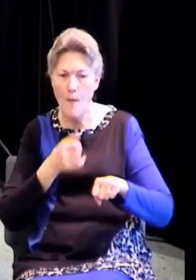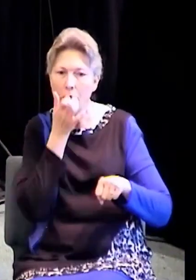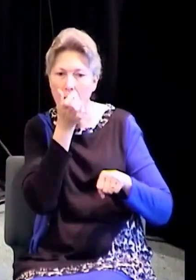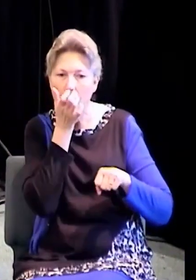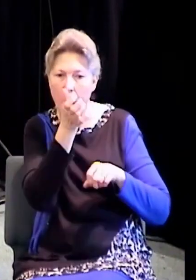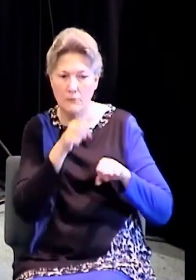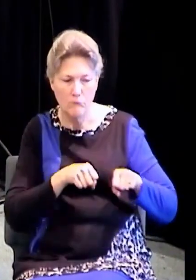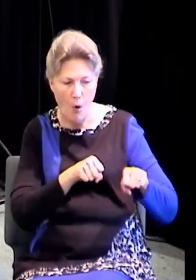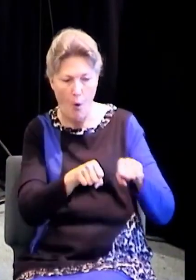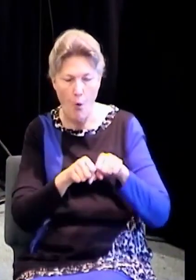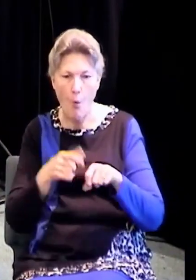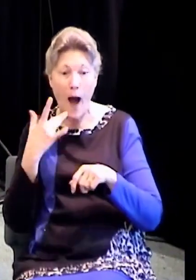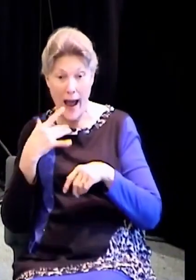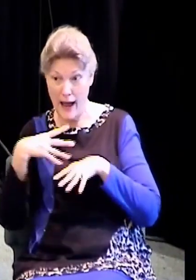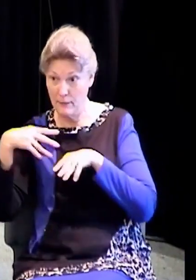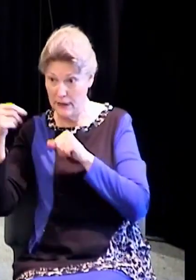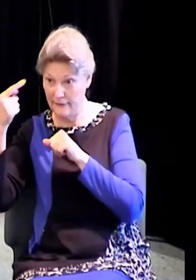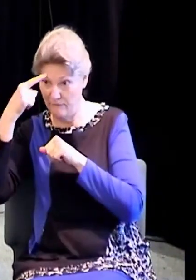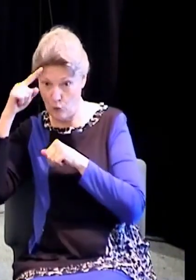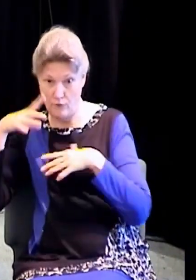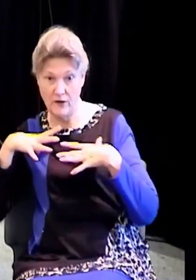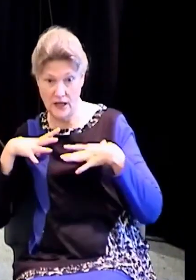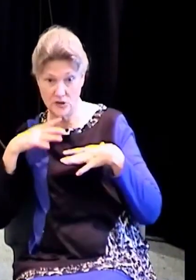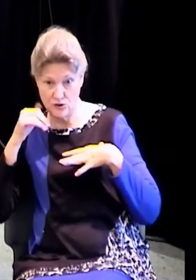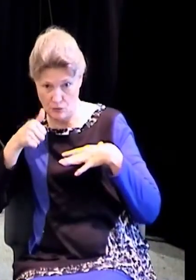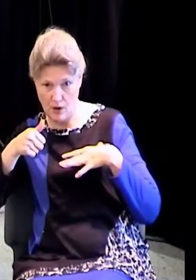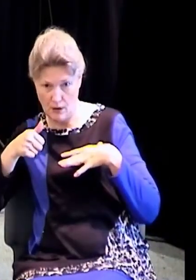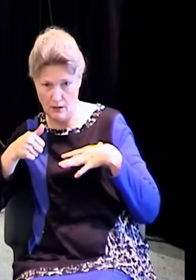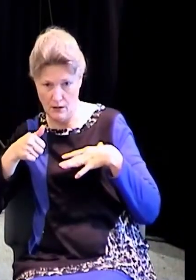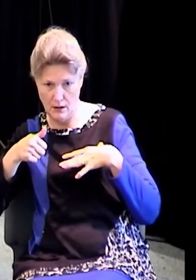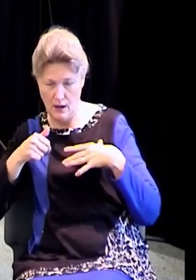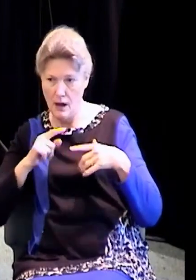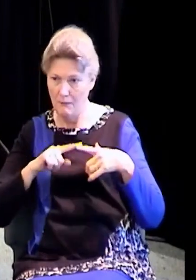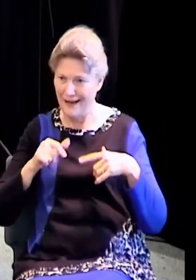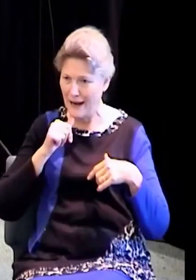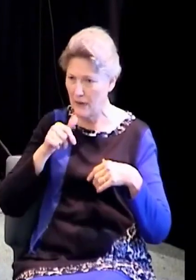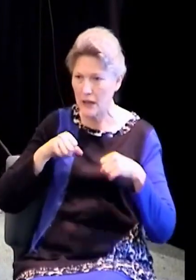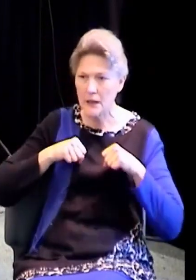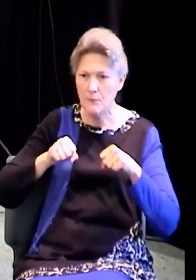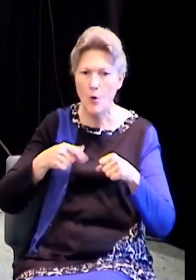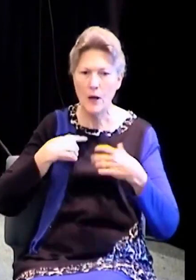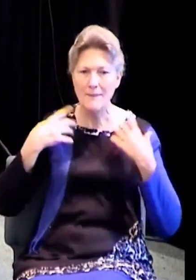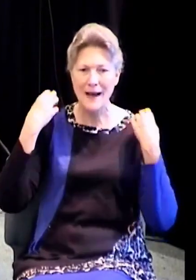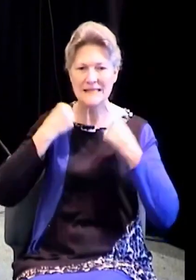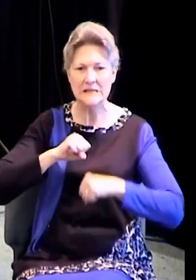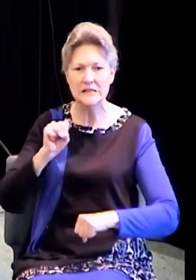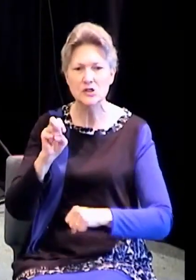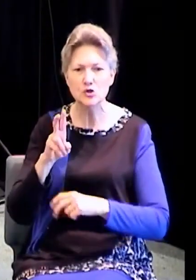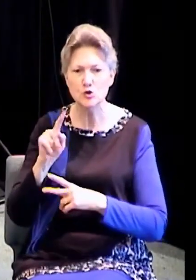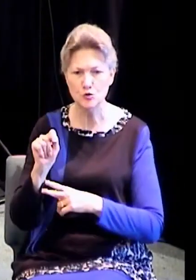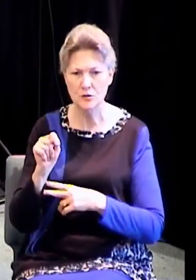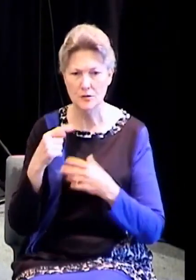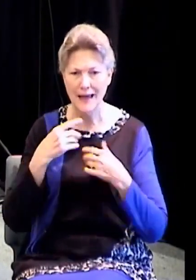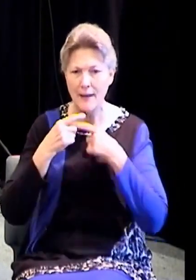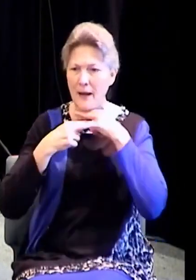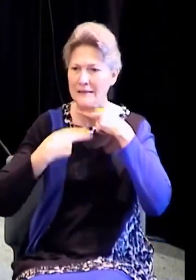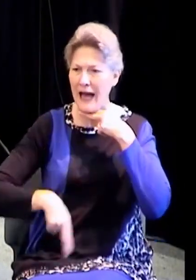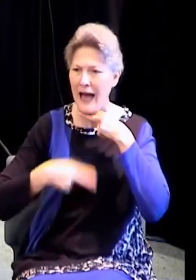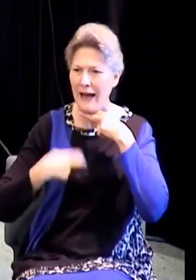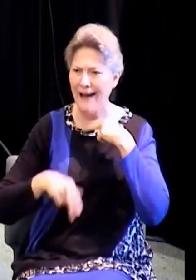And you walk through the house and you're like, I've to get changed. I've got to get changed. I've got to get changed. When I'm going to go work on a project, I'm going to go